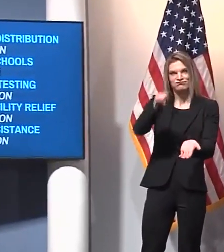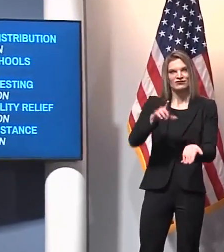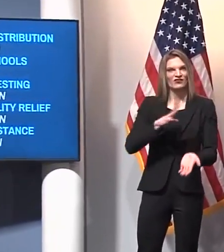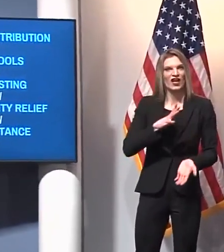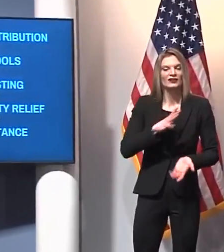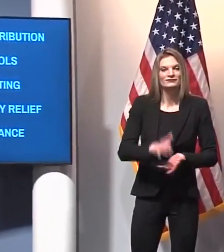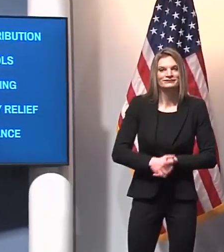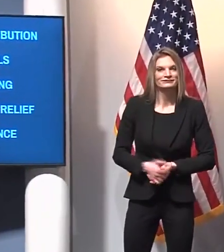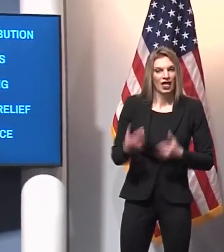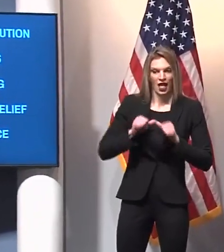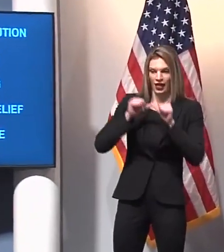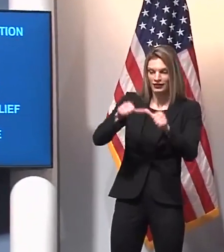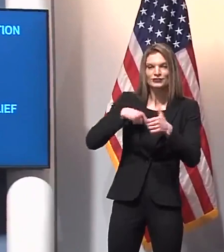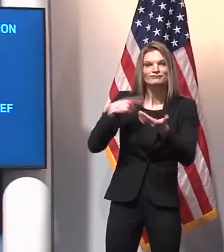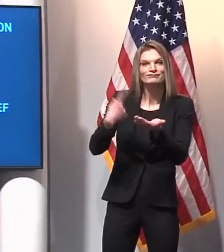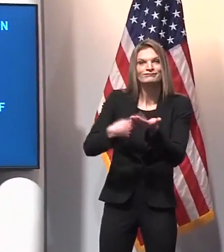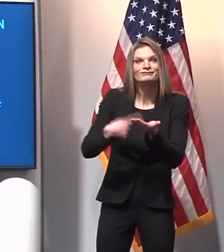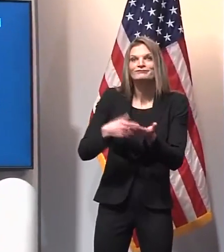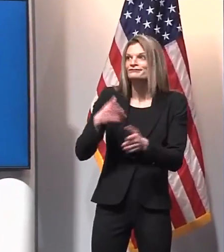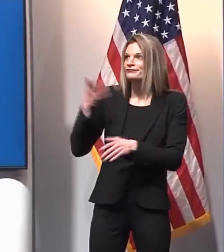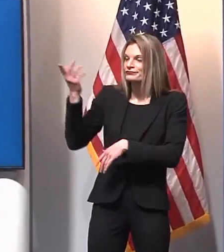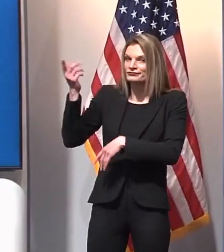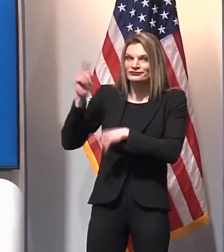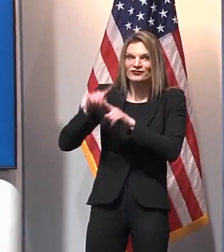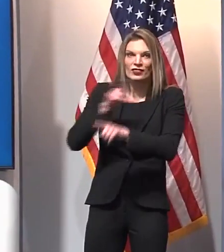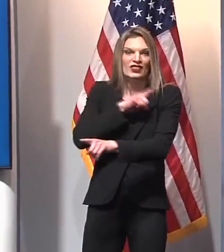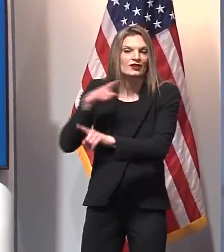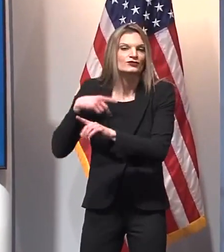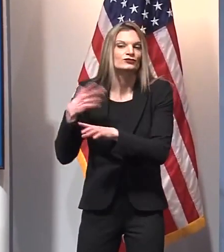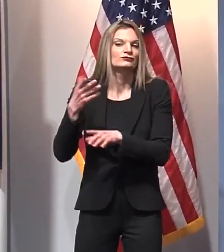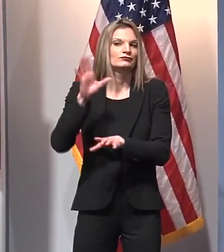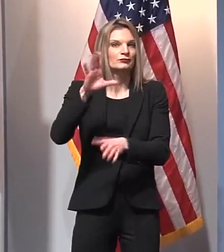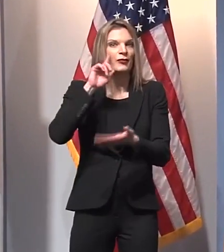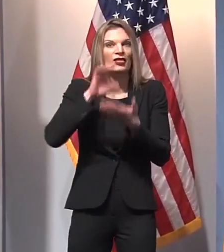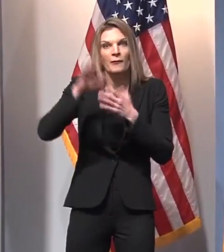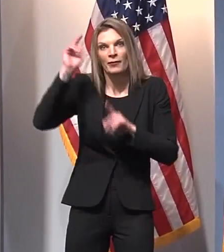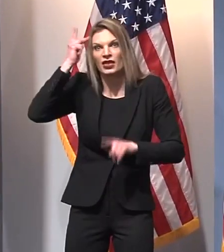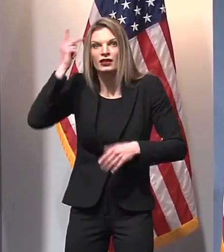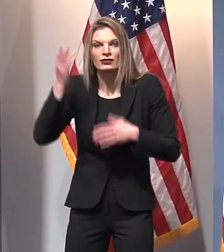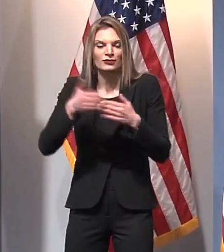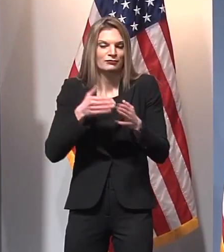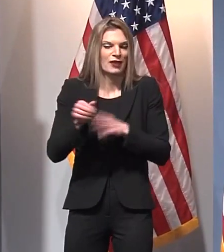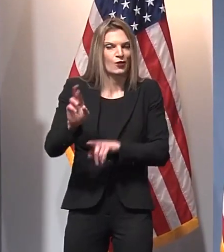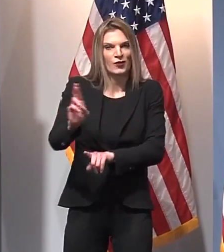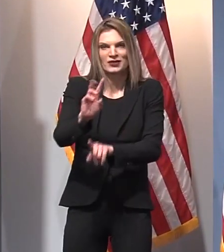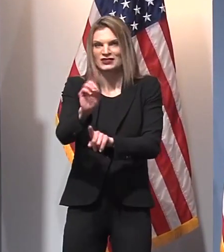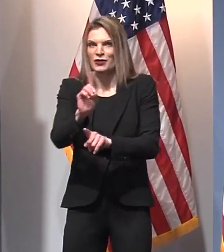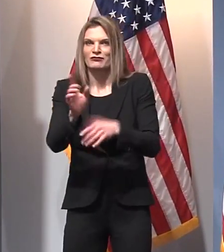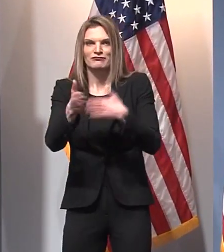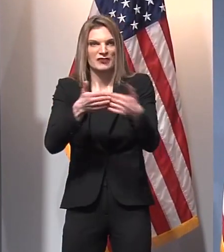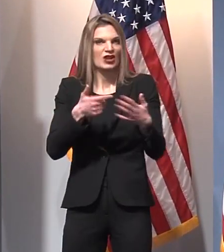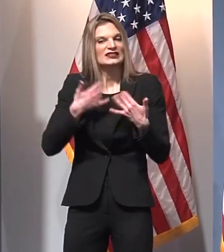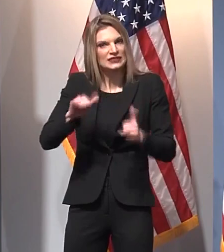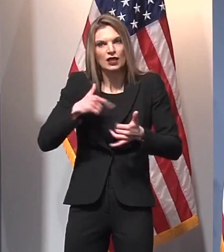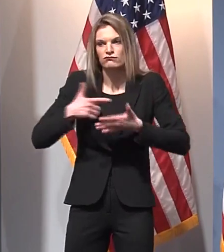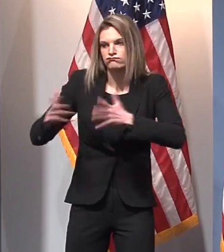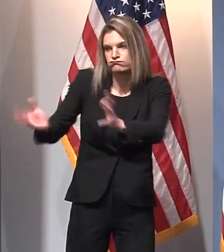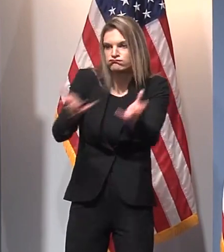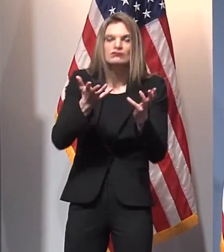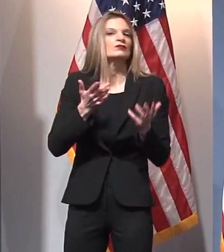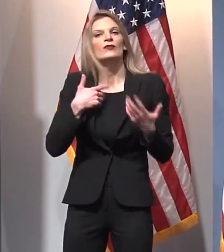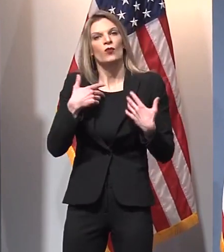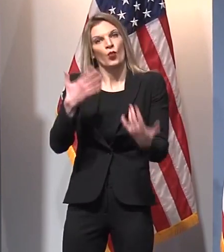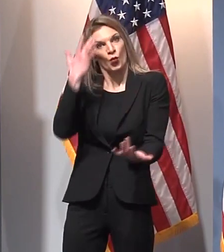talking with leaders on both sides of the aisle and both chambers of the legislature. I just hope that we get some quick